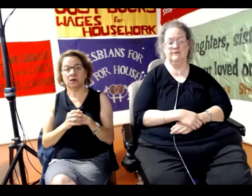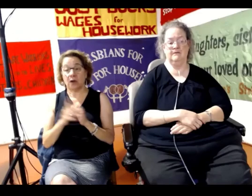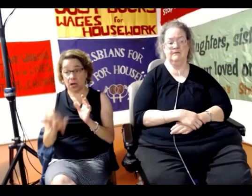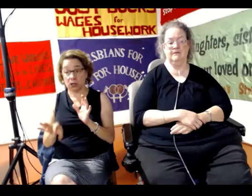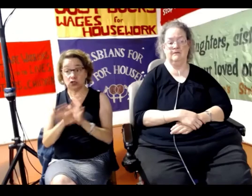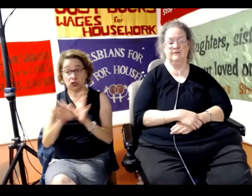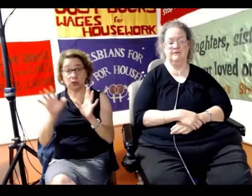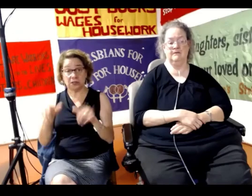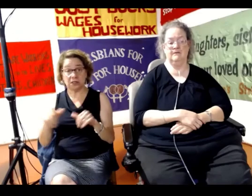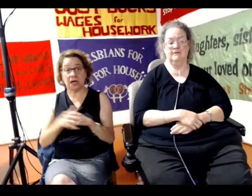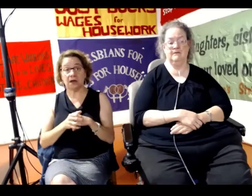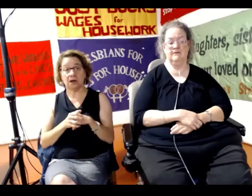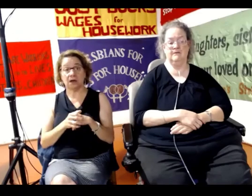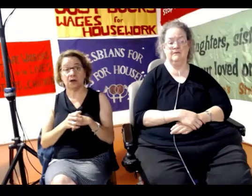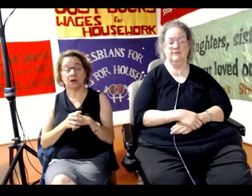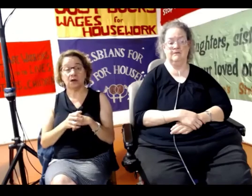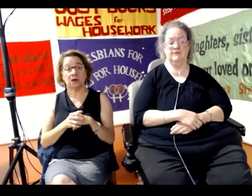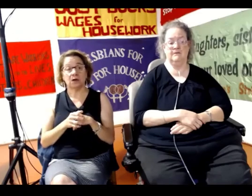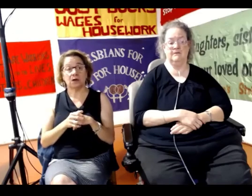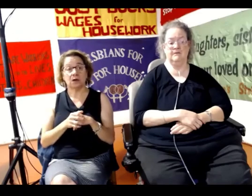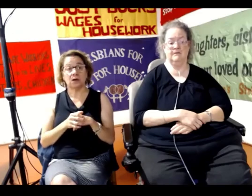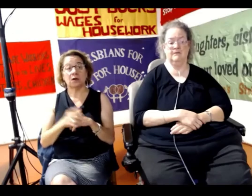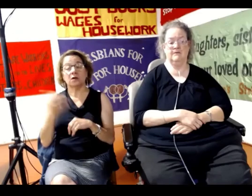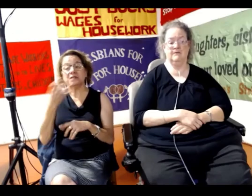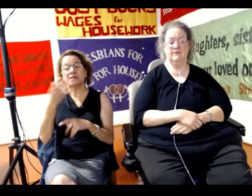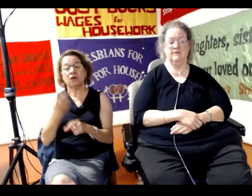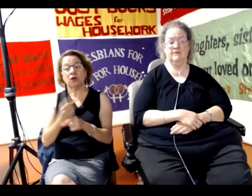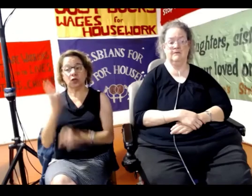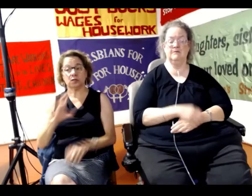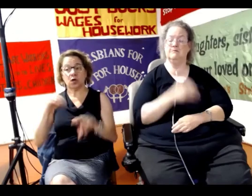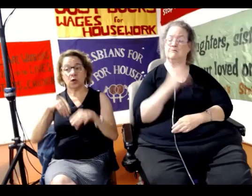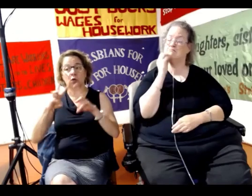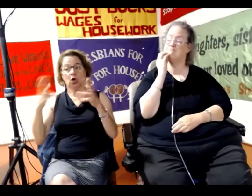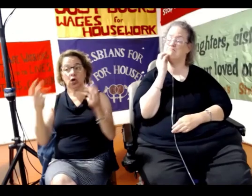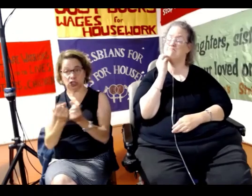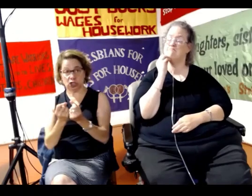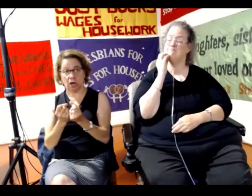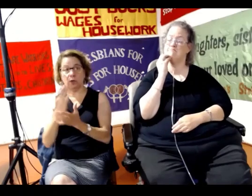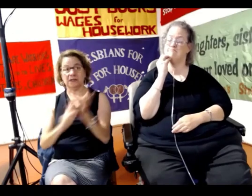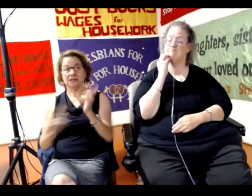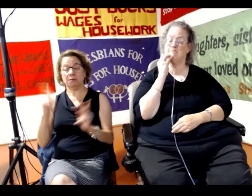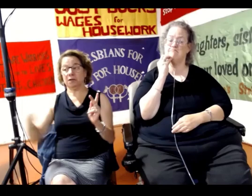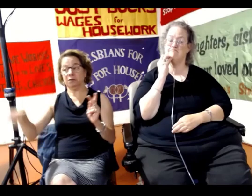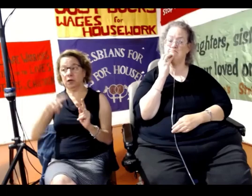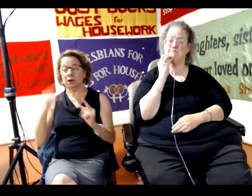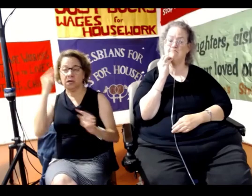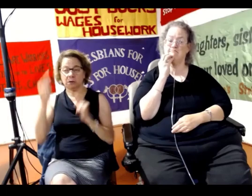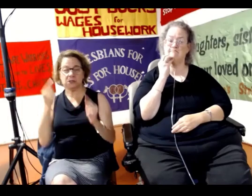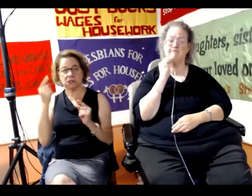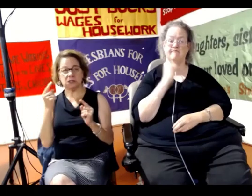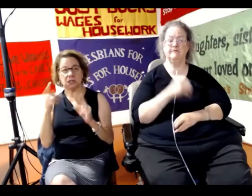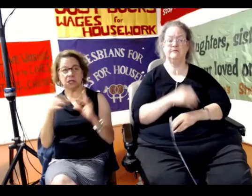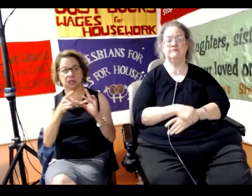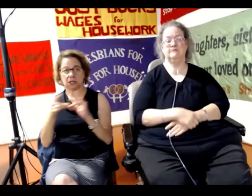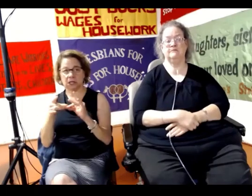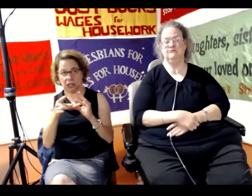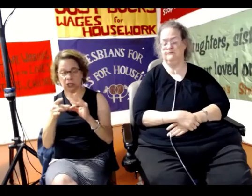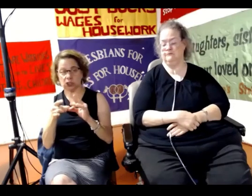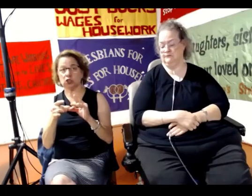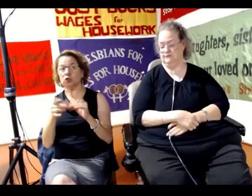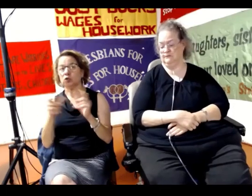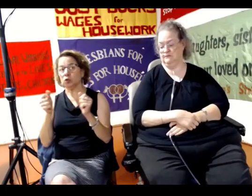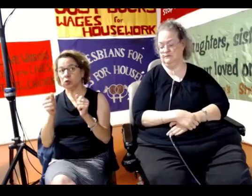I also, I was in a workshop a couple of years ago with some of the people here and I was thinking the connection with the